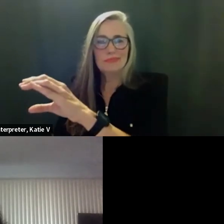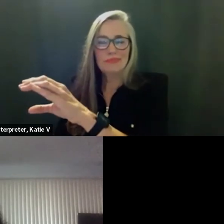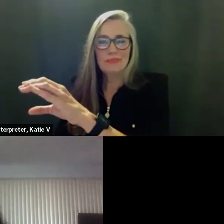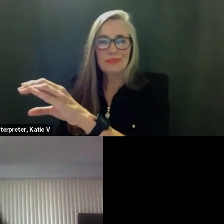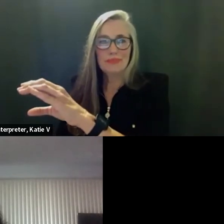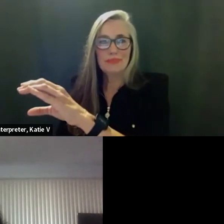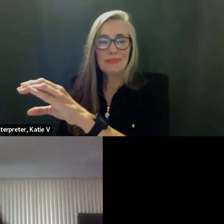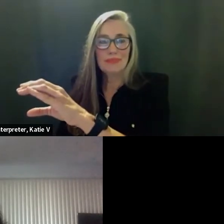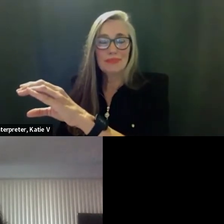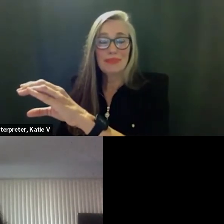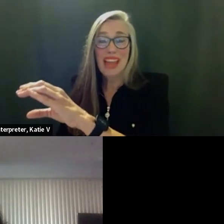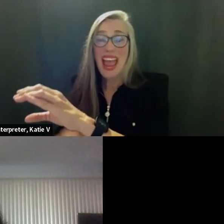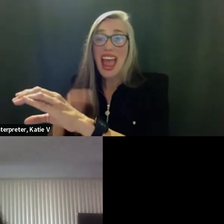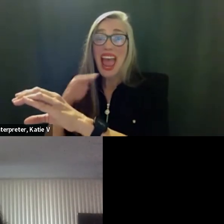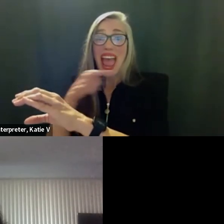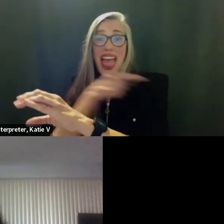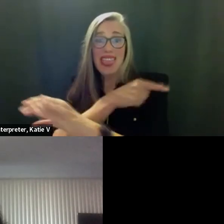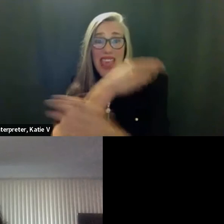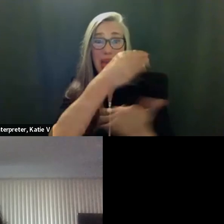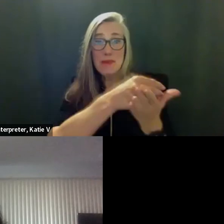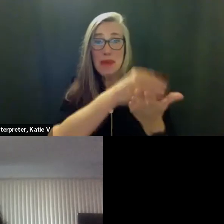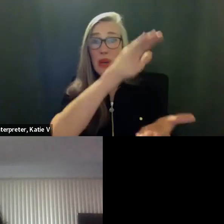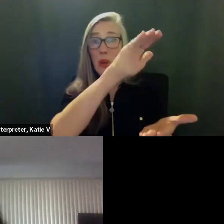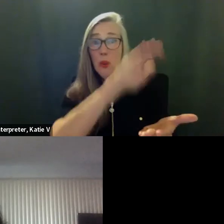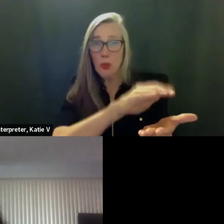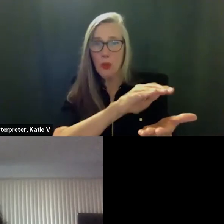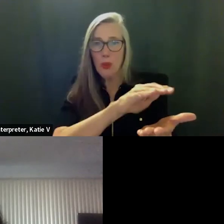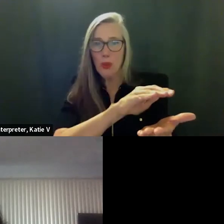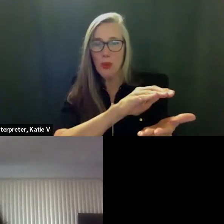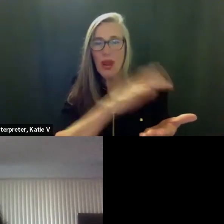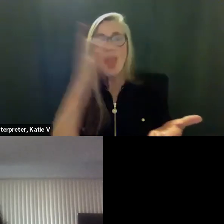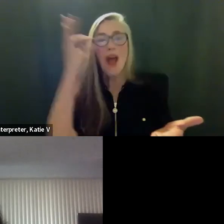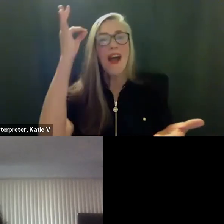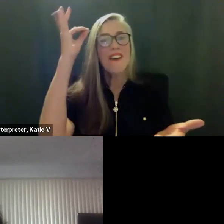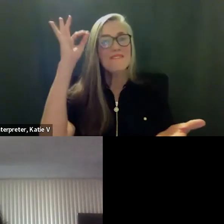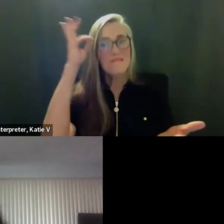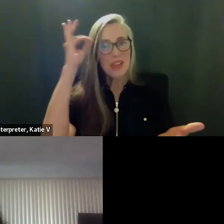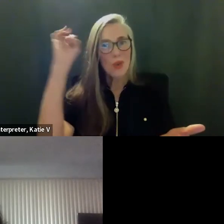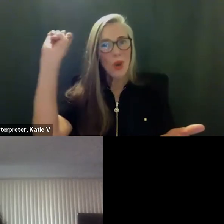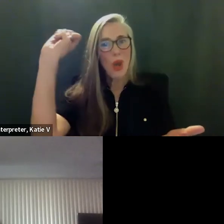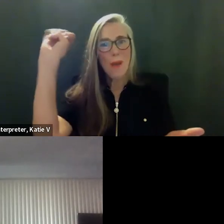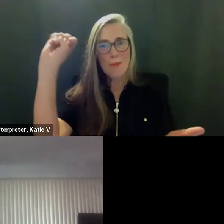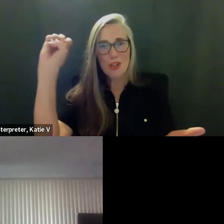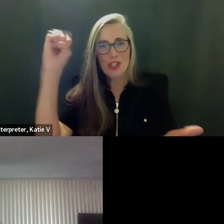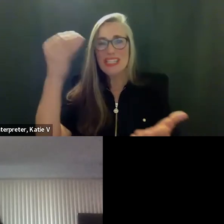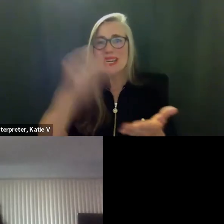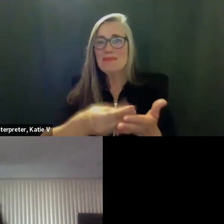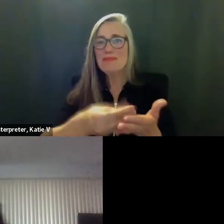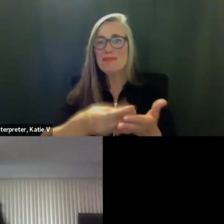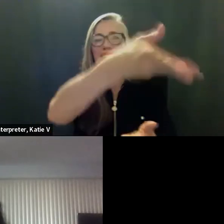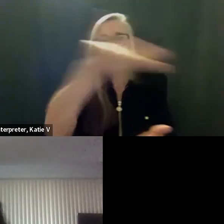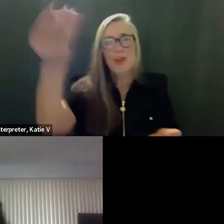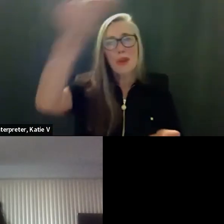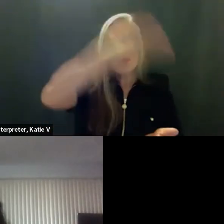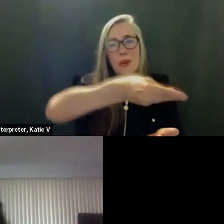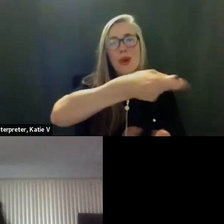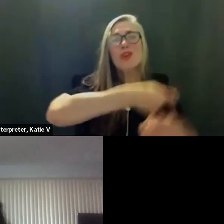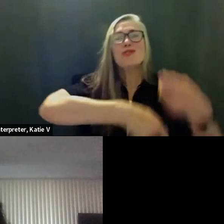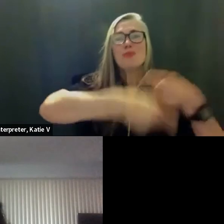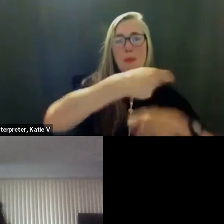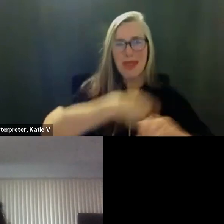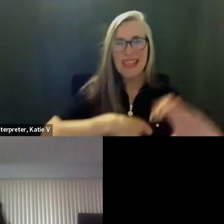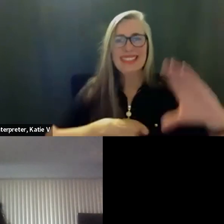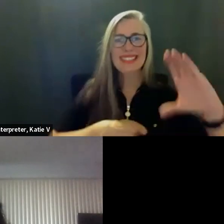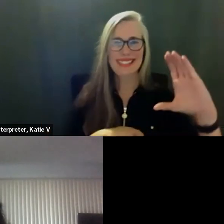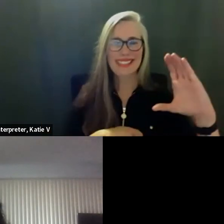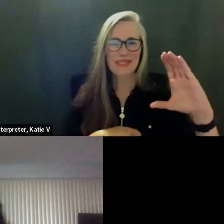with our uh federal funding emergency funding we had a choice either title one or emergency funding so we just